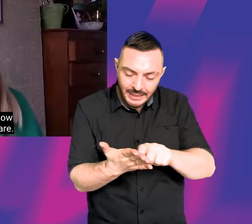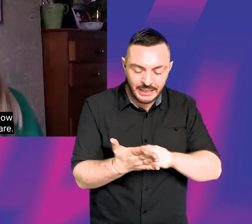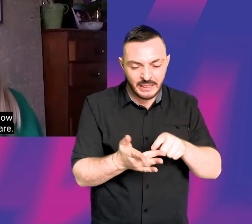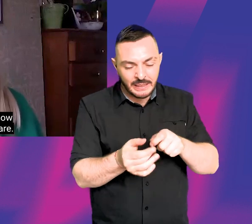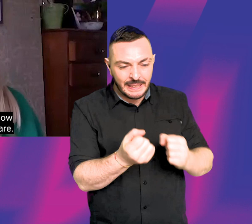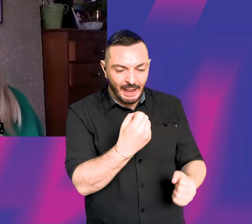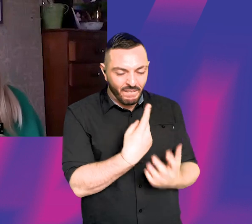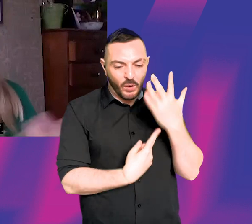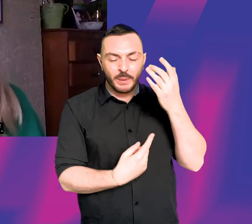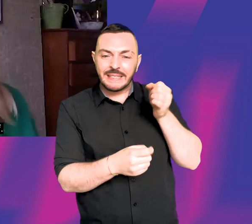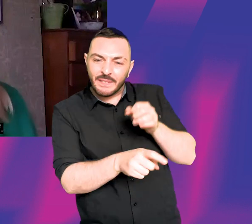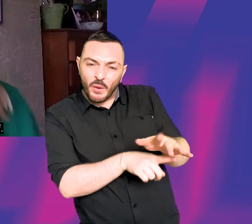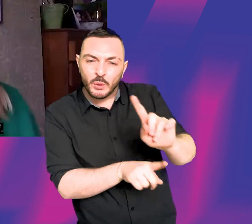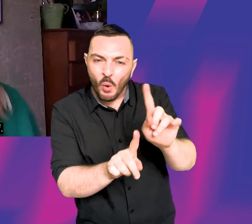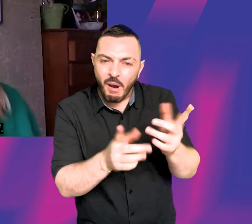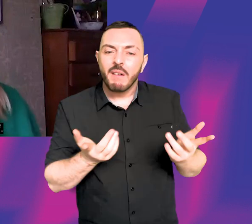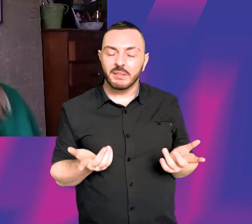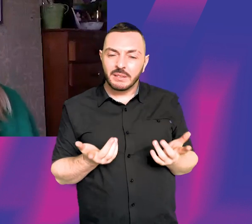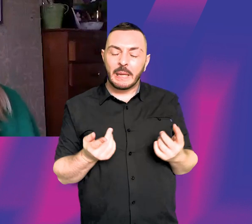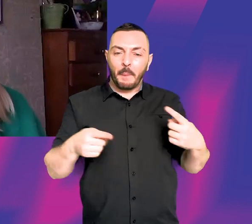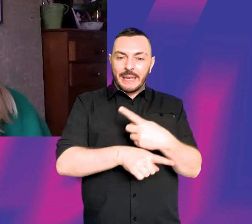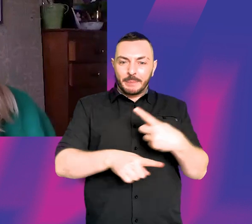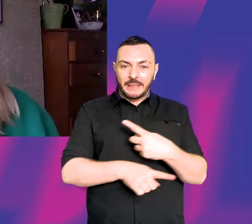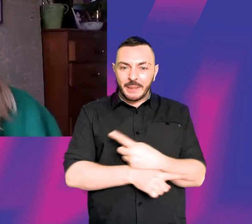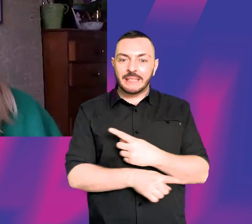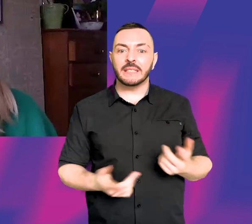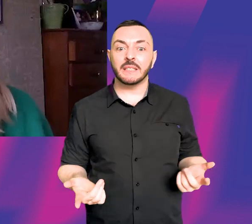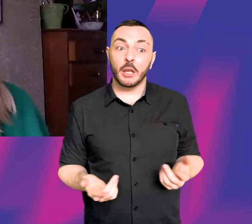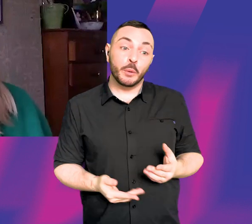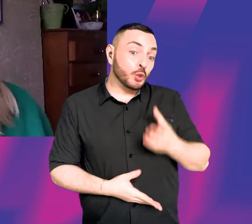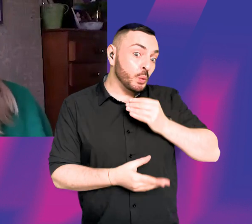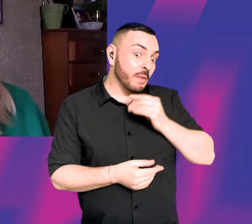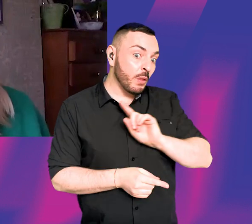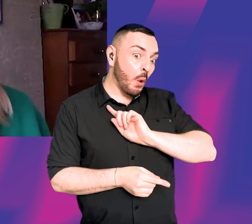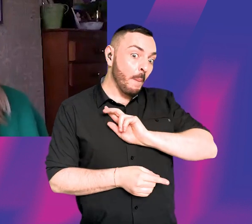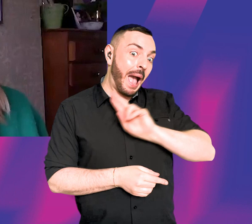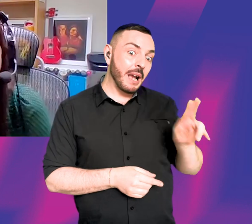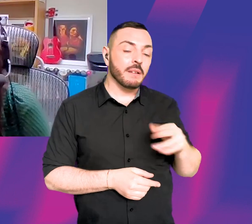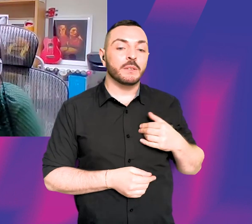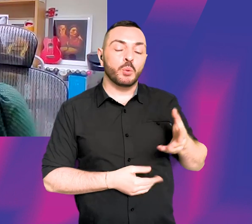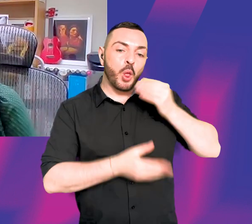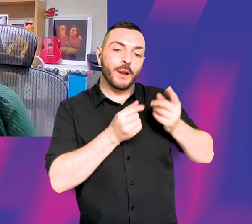the influences are. I just had missed a lot of that stuff. So it was really, really useful for me to go back and do that.